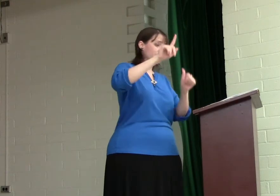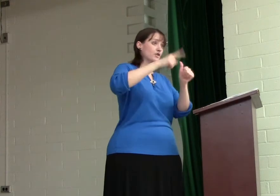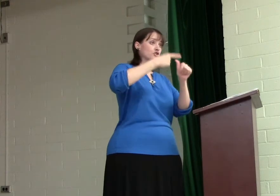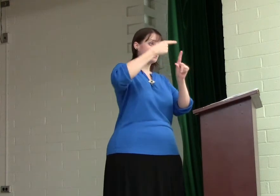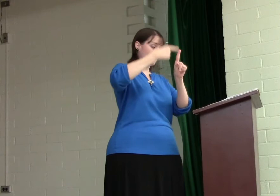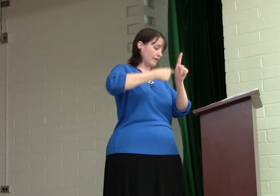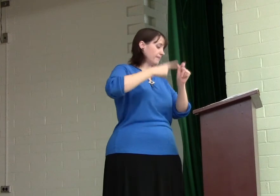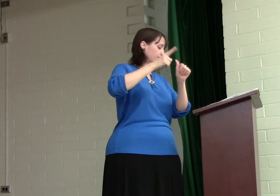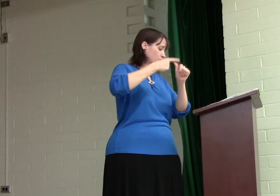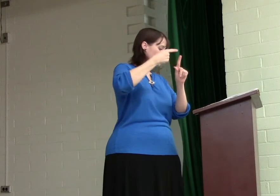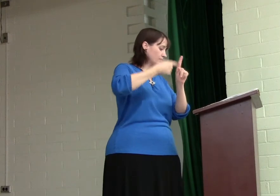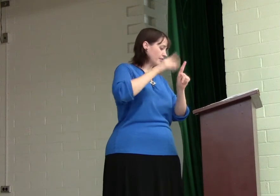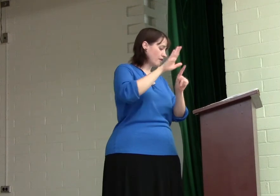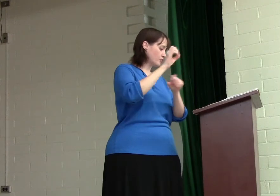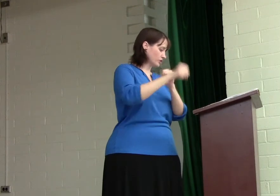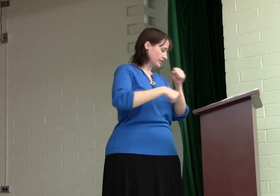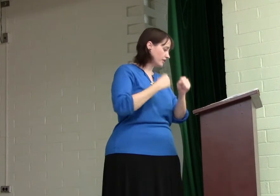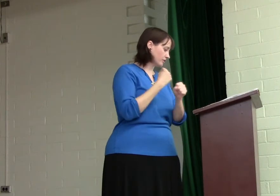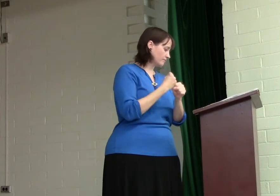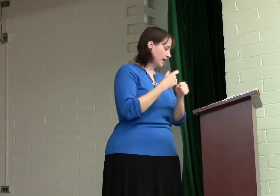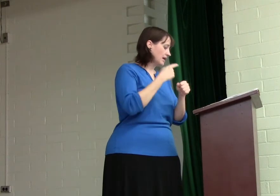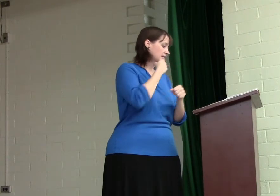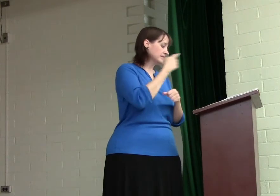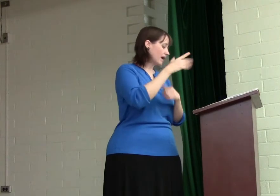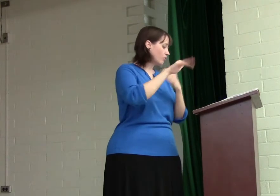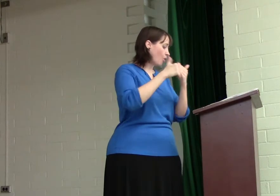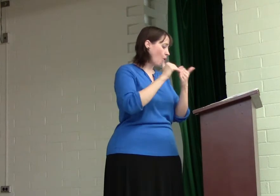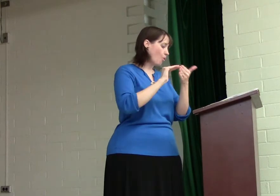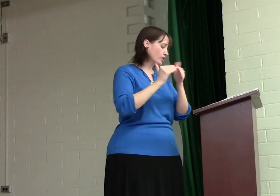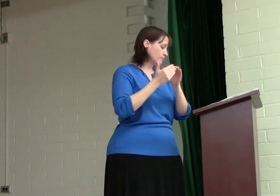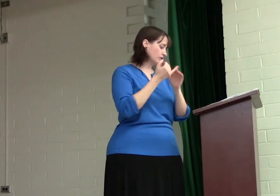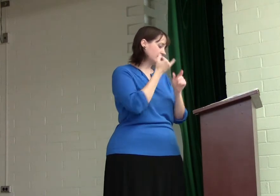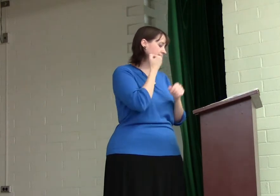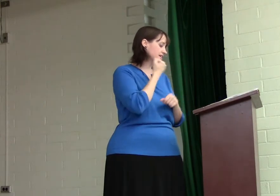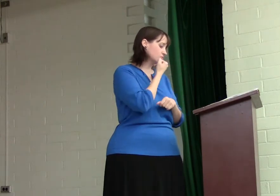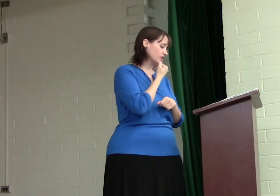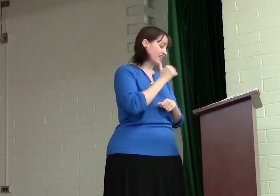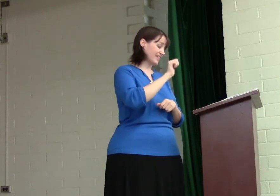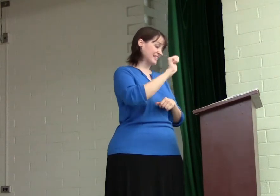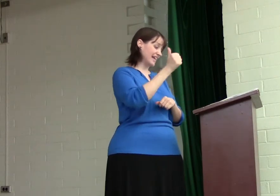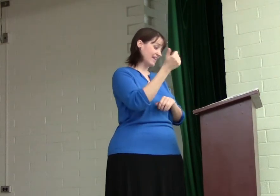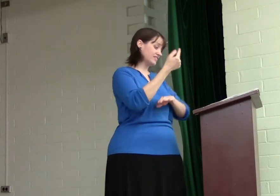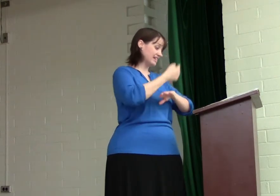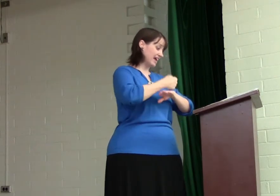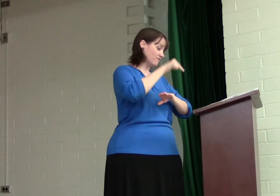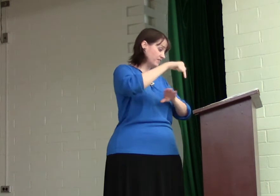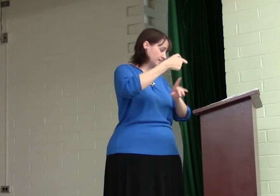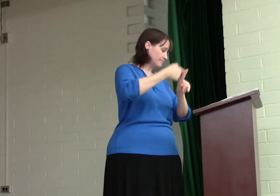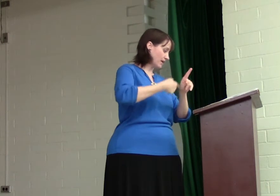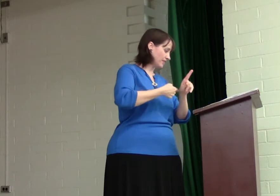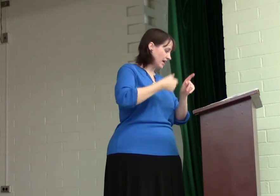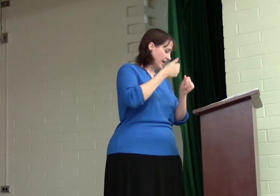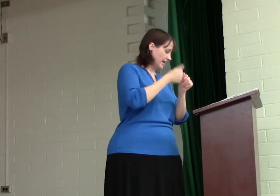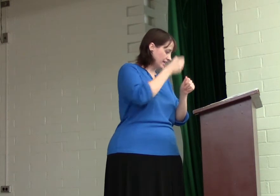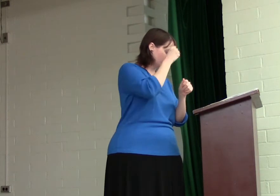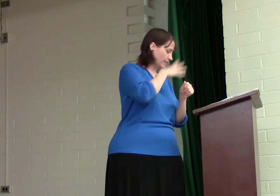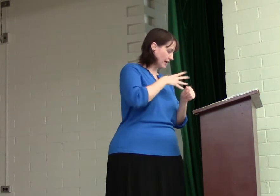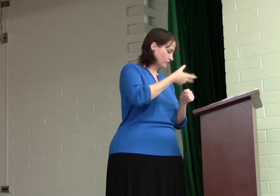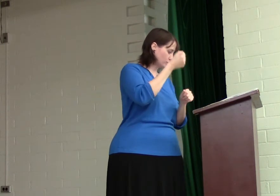first month, the first month of your year. Tell the whole community of Israel that on the tenth day of this month, each man is to